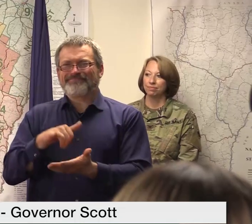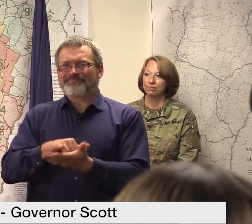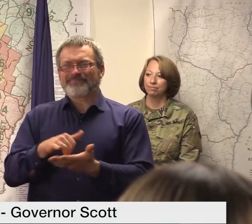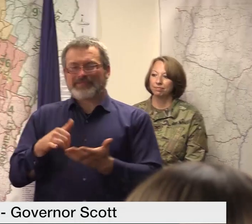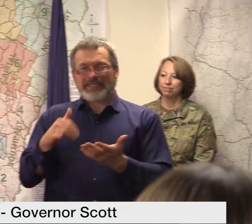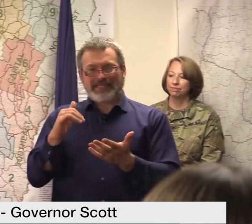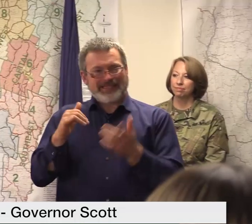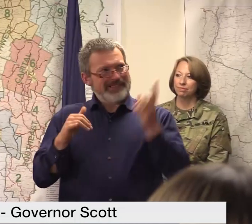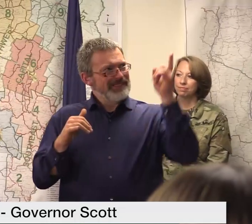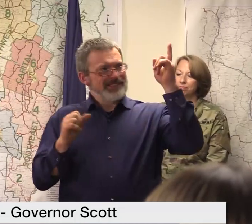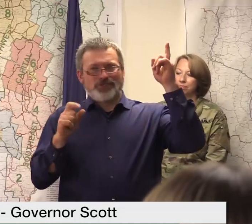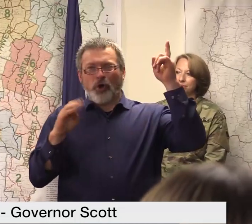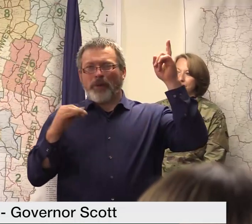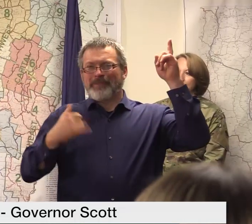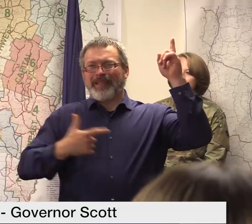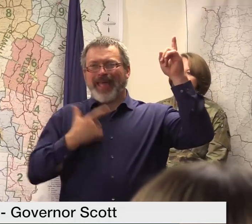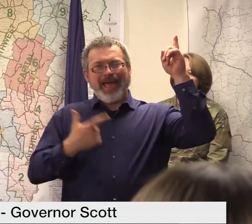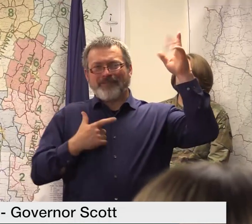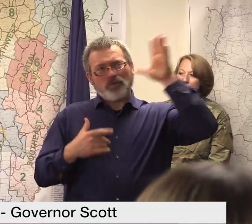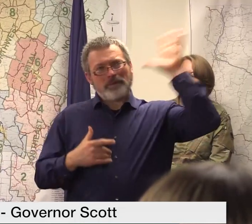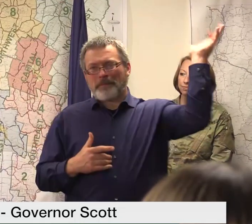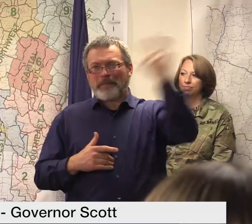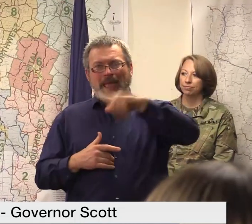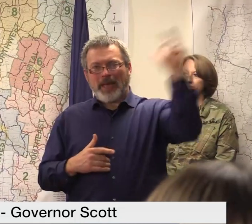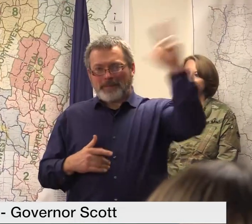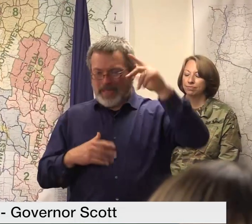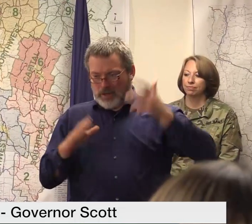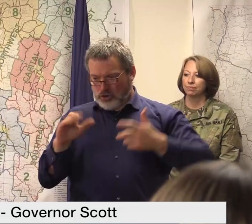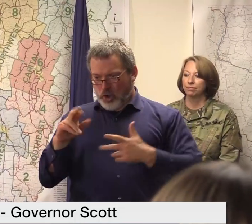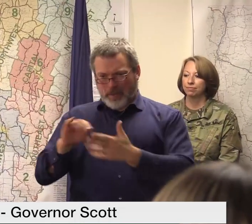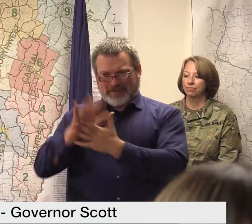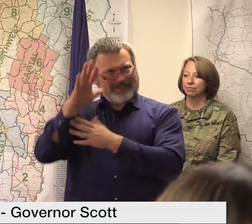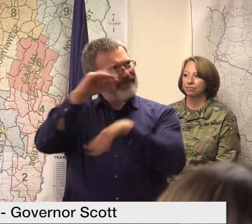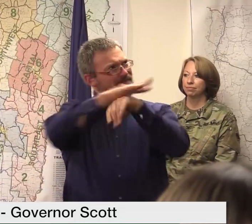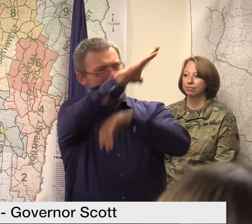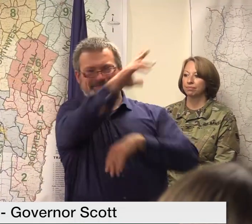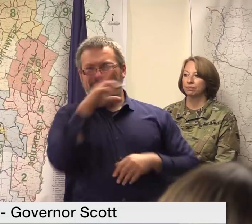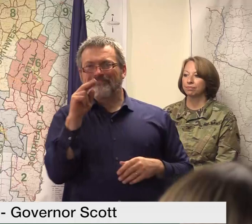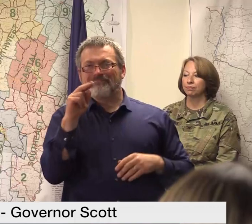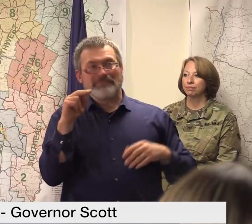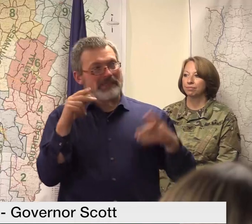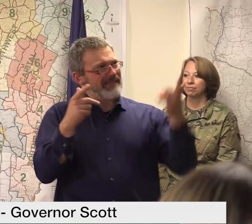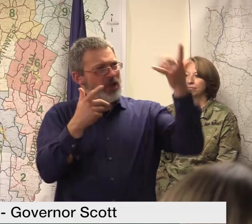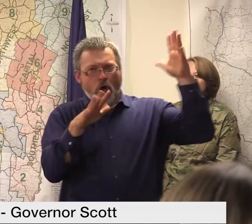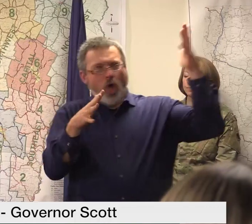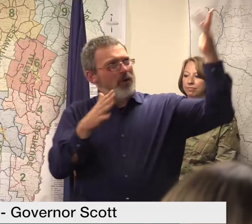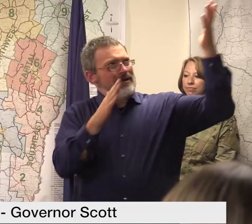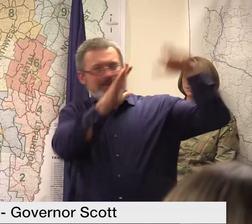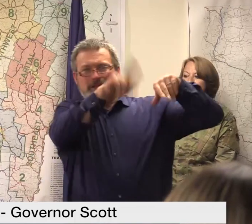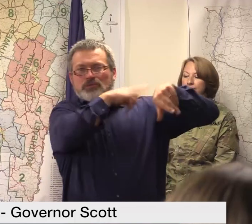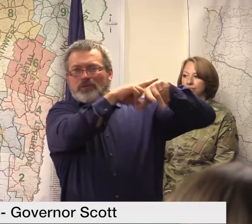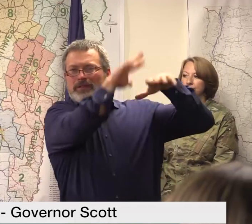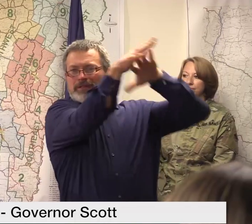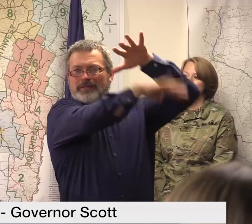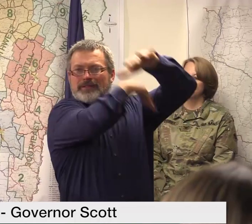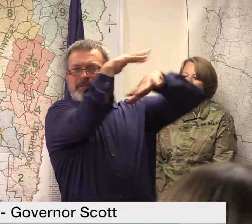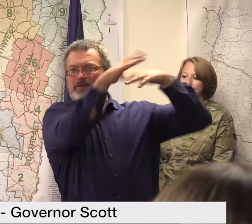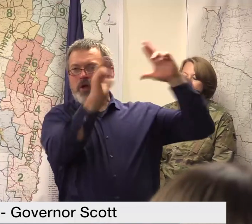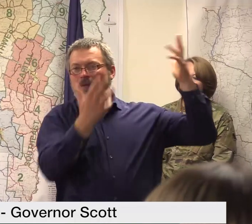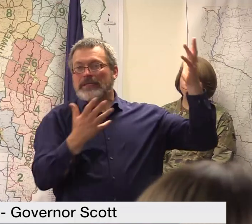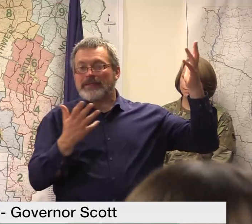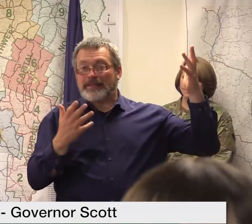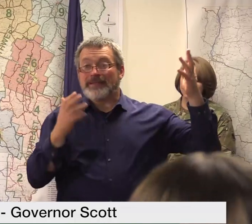it's just something that's going to take some time for for the world to heal so we